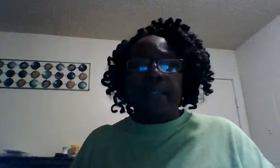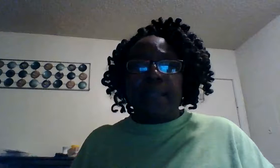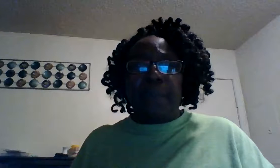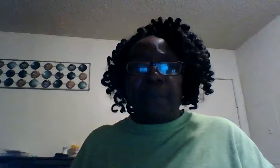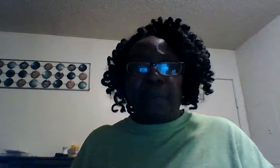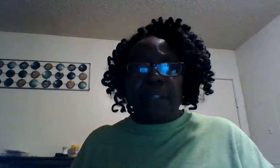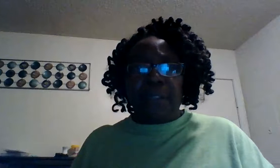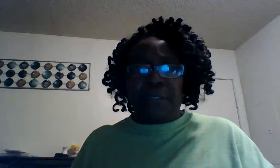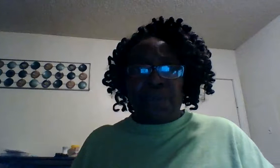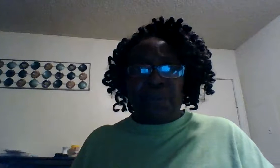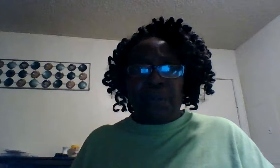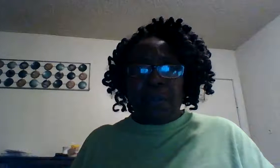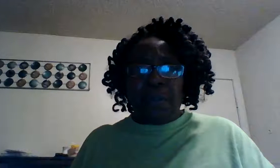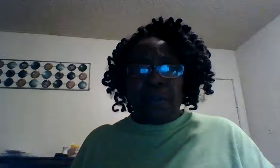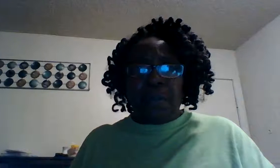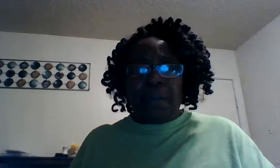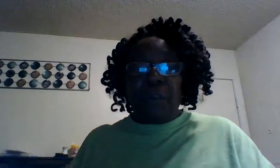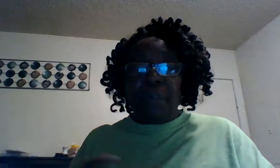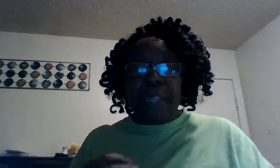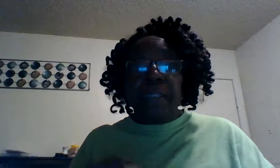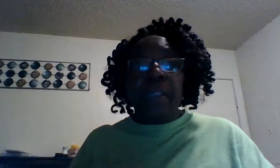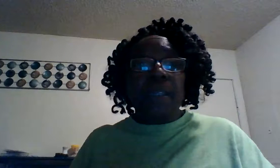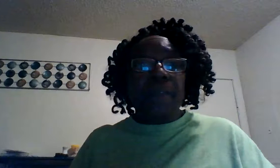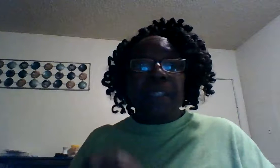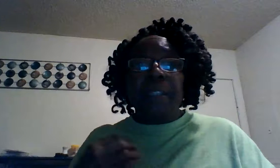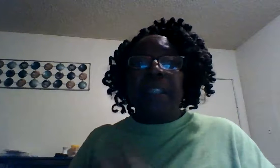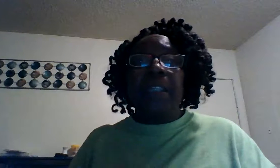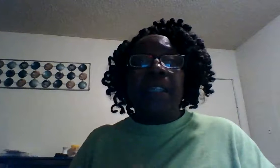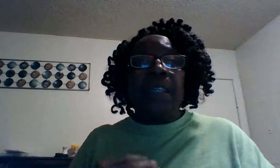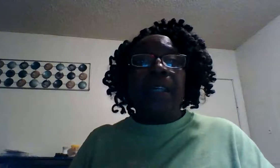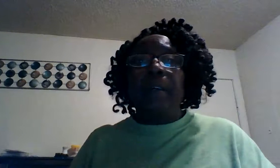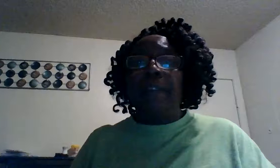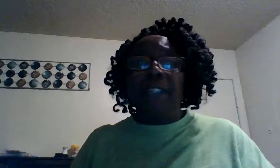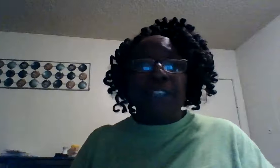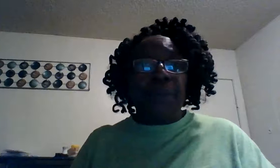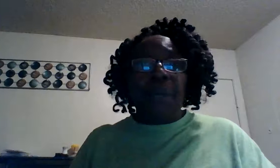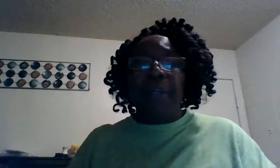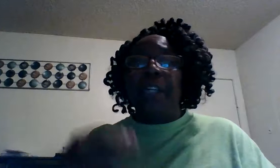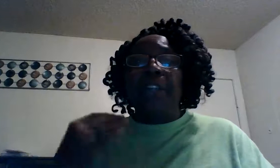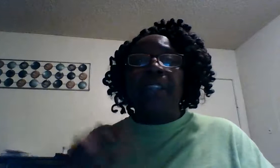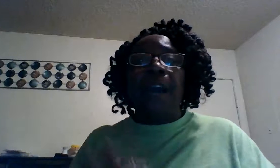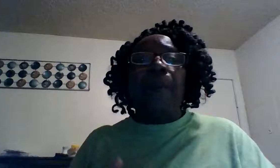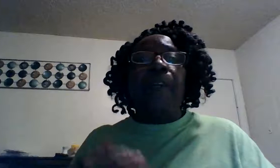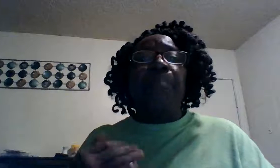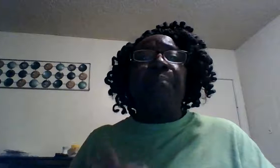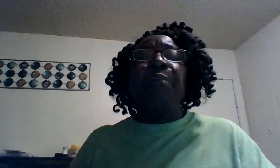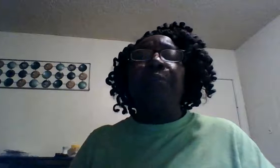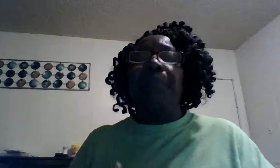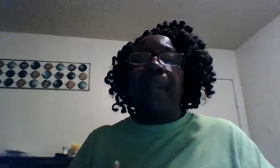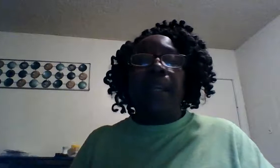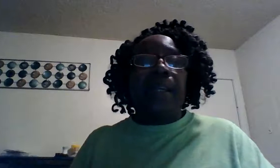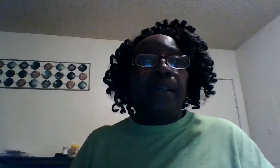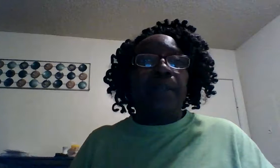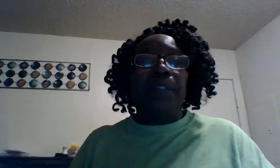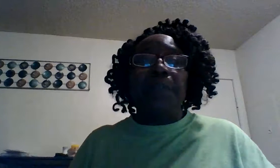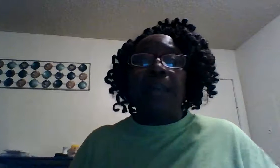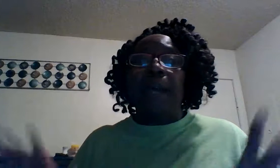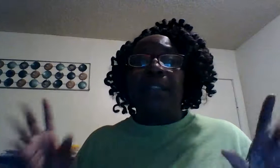separate you from his love continuing loving you because he already proved that love 2 000